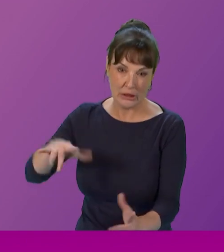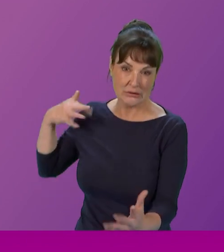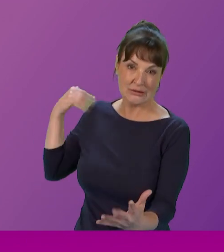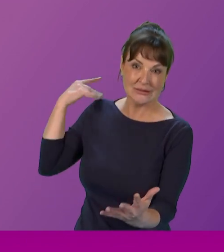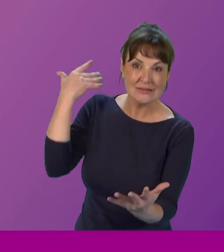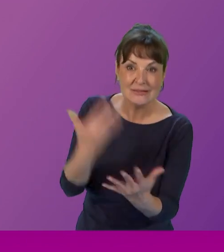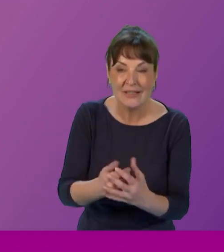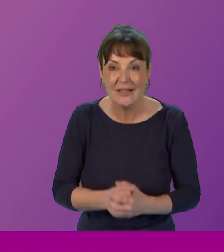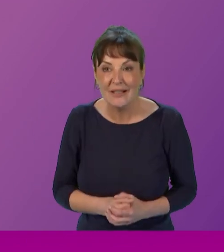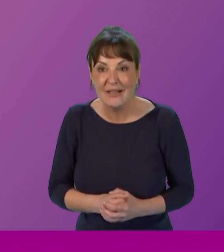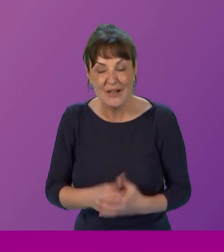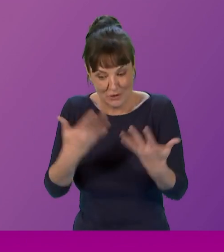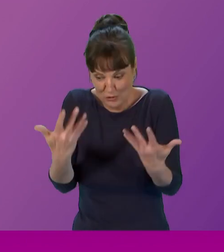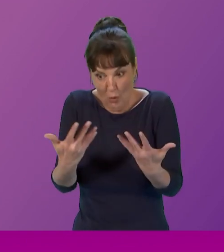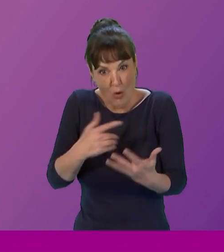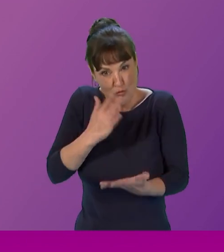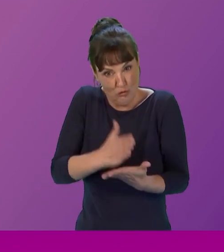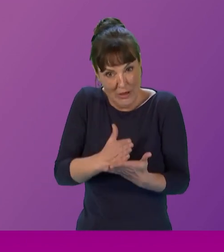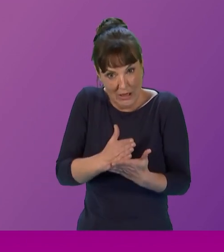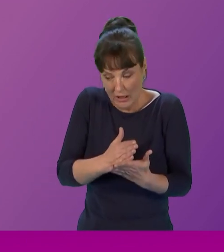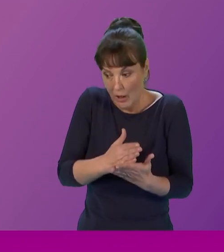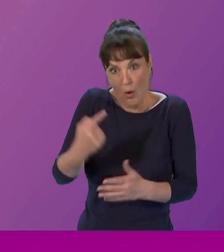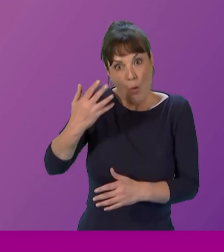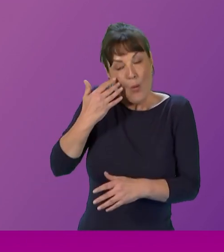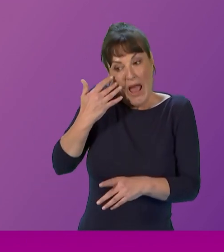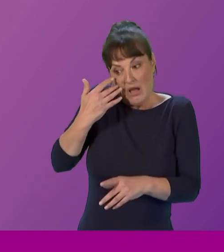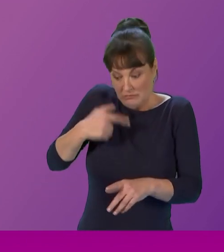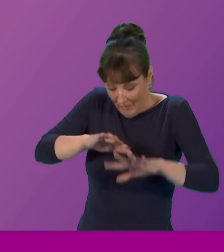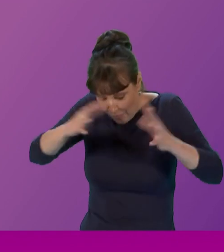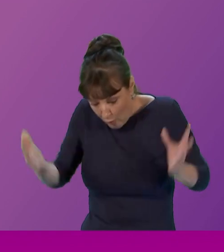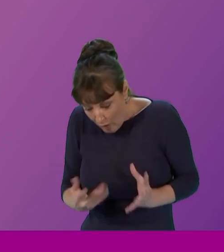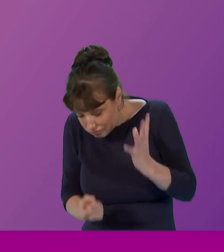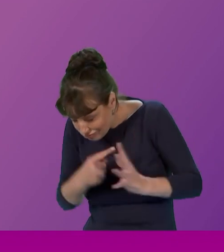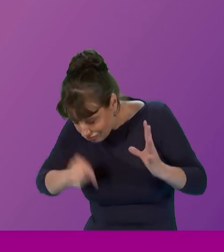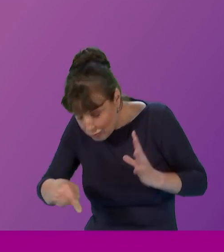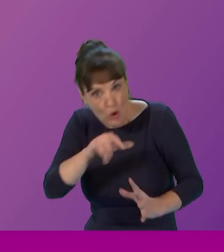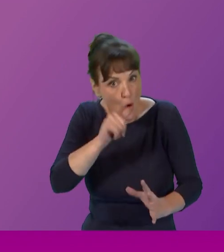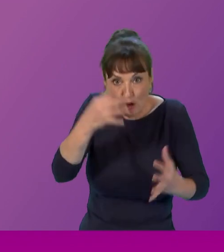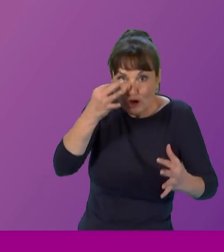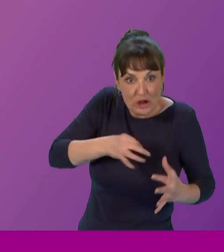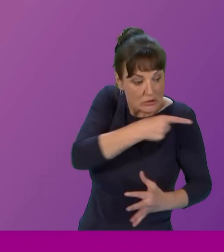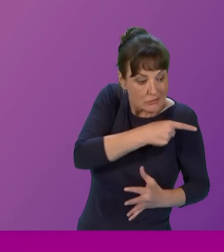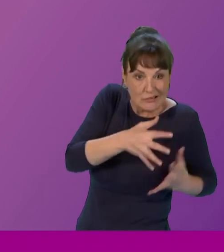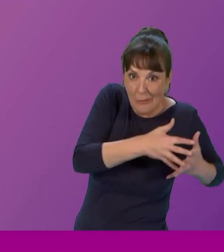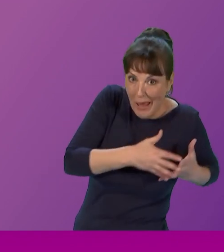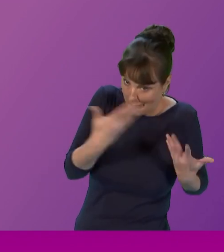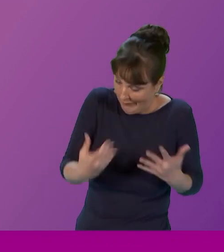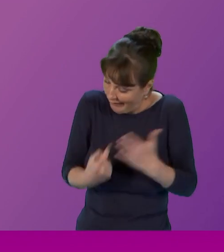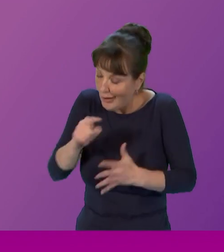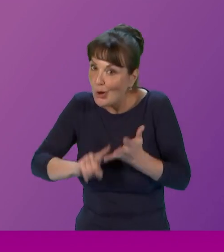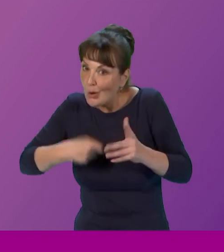emerging around the same time in different parts of the world not only in the u.s but also in the uk